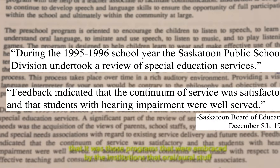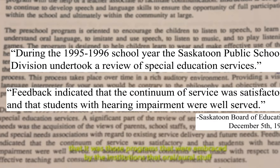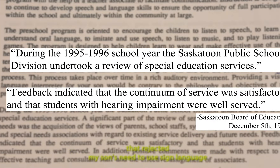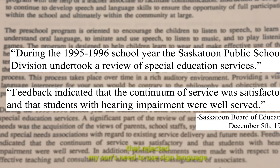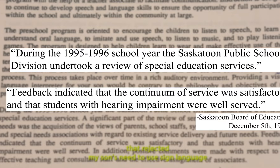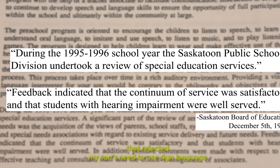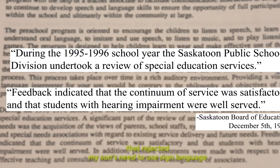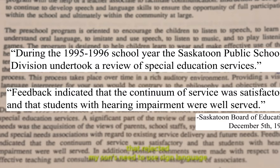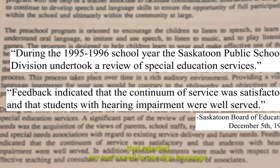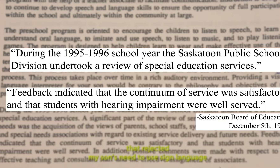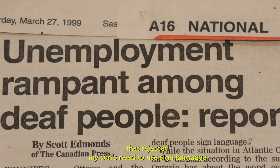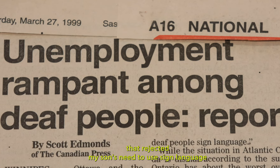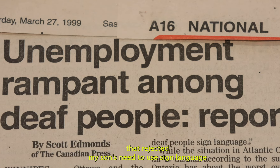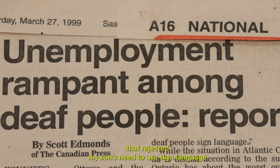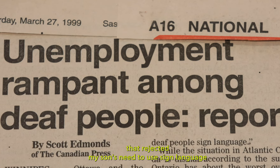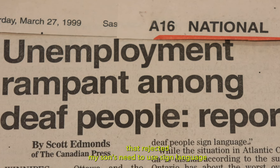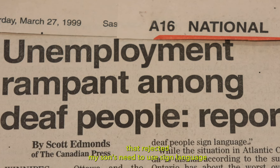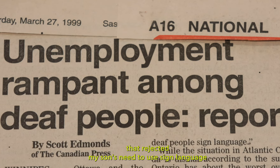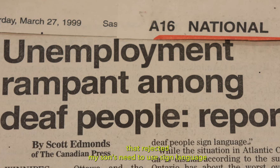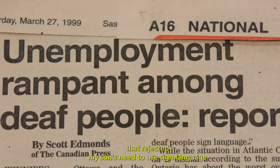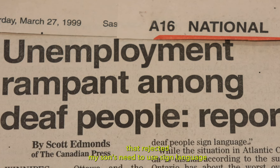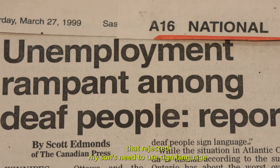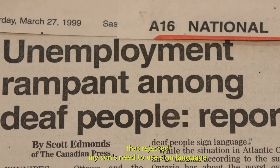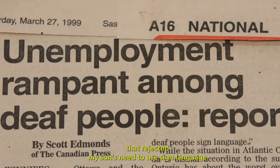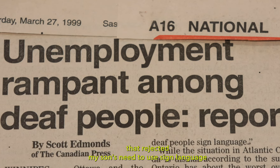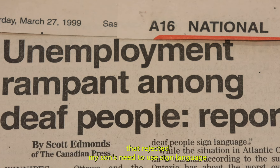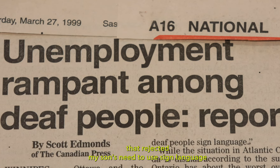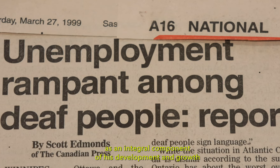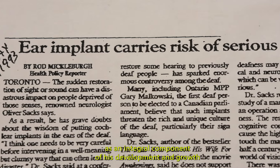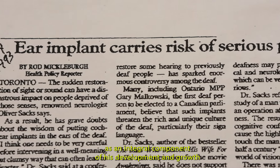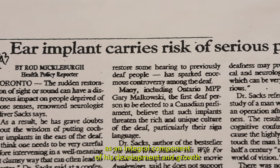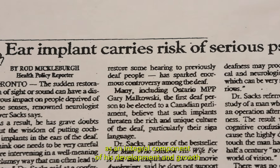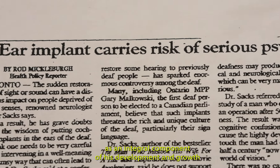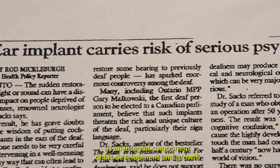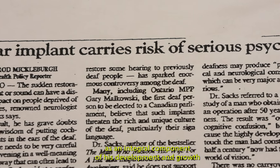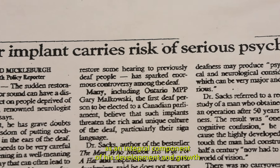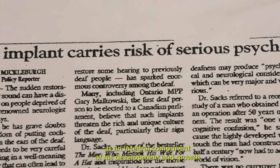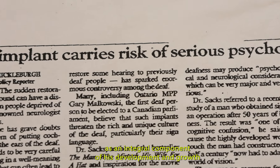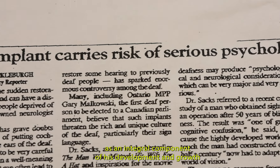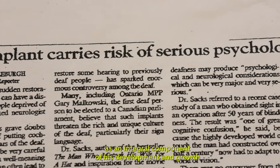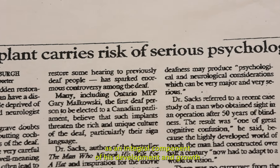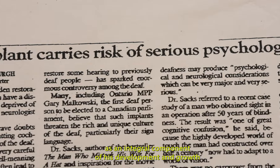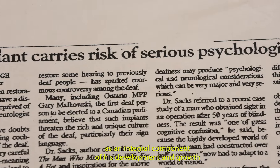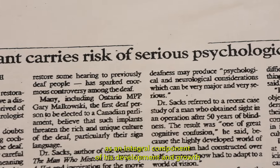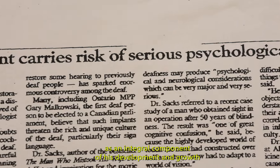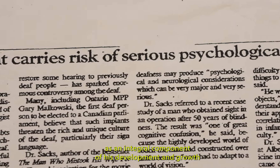stuff that rejected my son's need to use sign language as an integral component of his development and